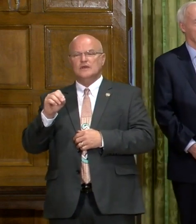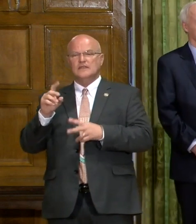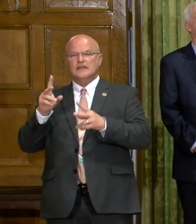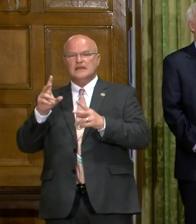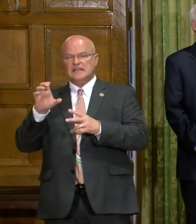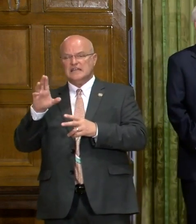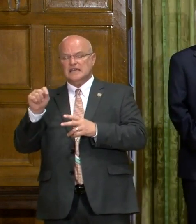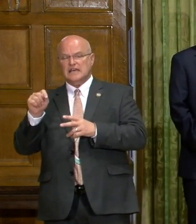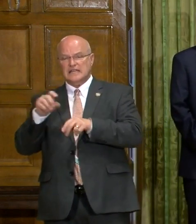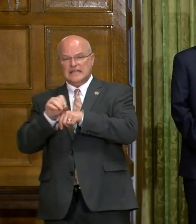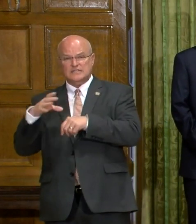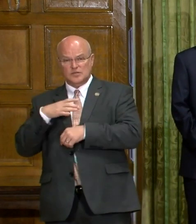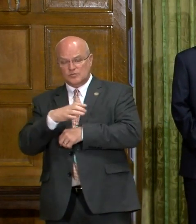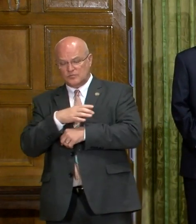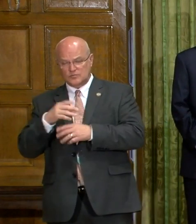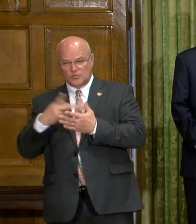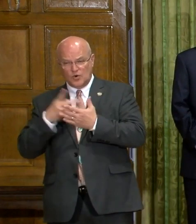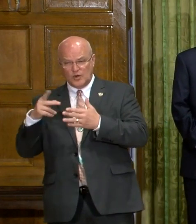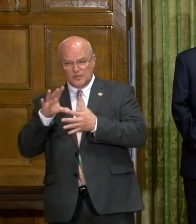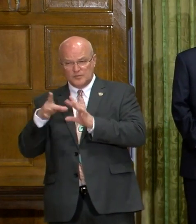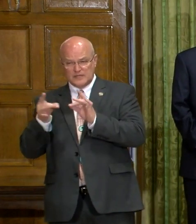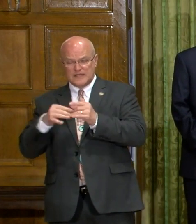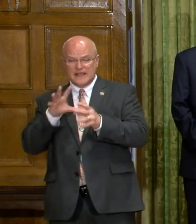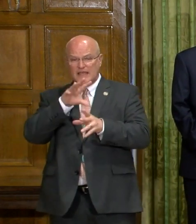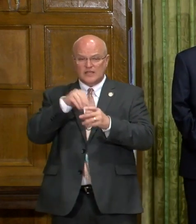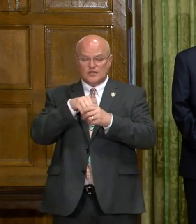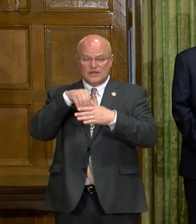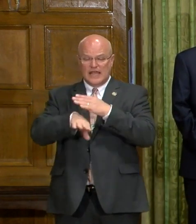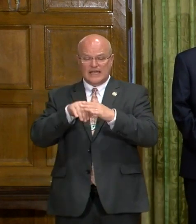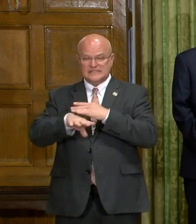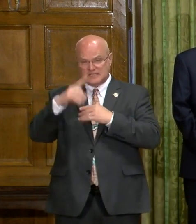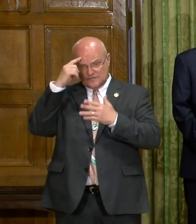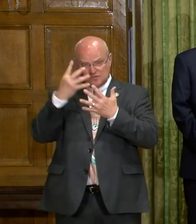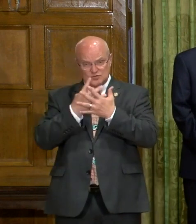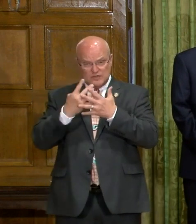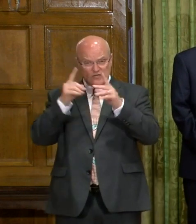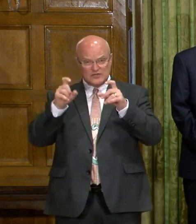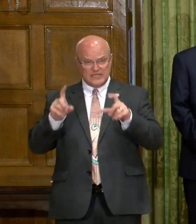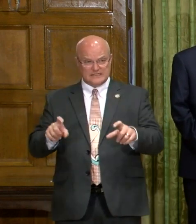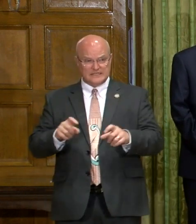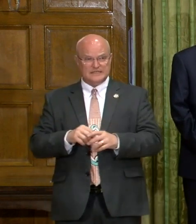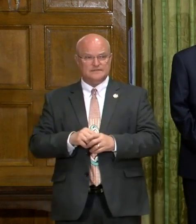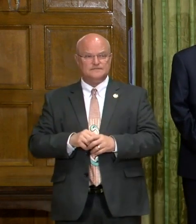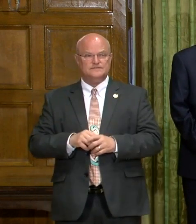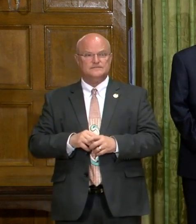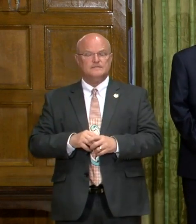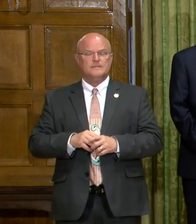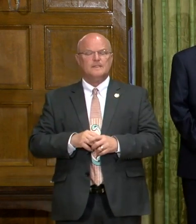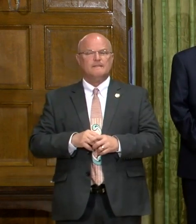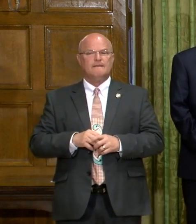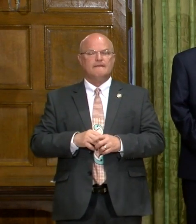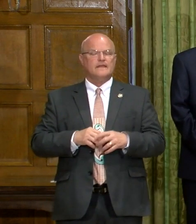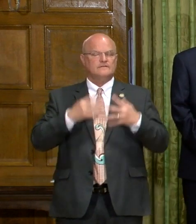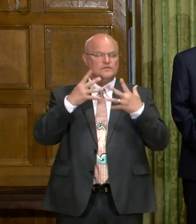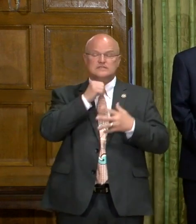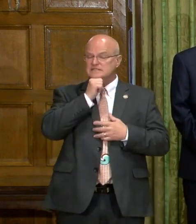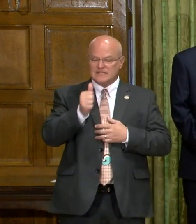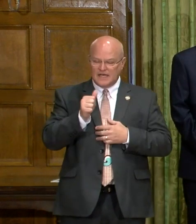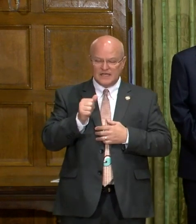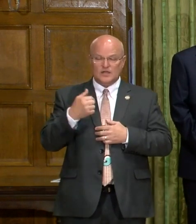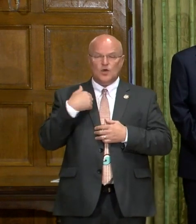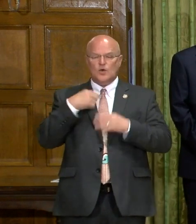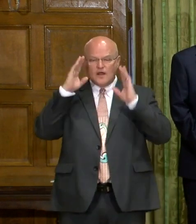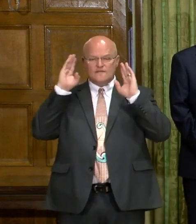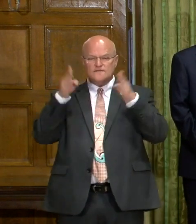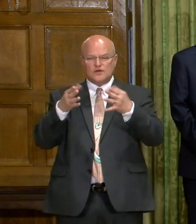that you mentioned, does that include getting access for screening or testing? Unfortunately, it does not. We